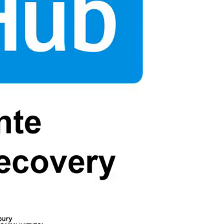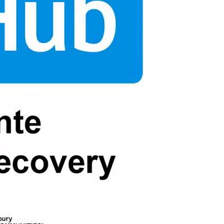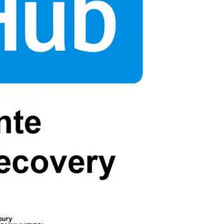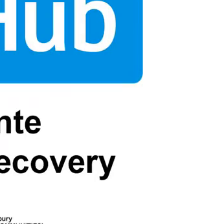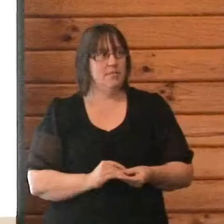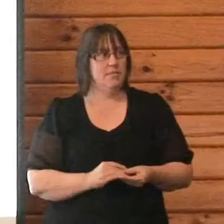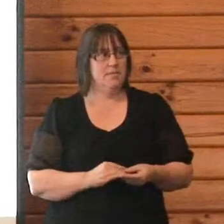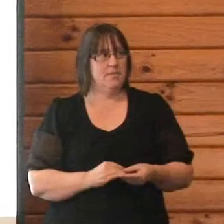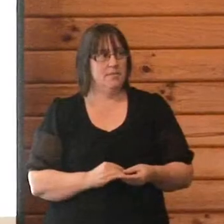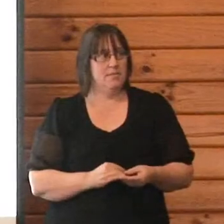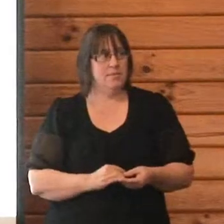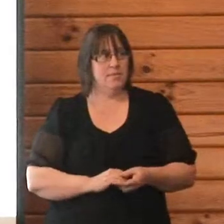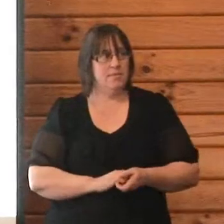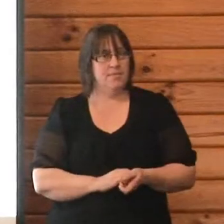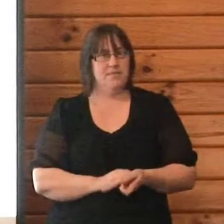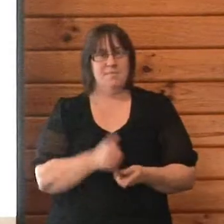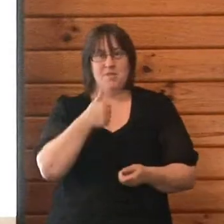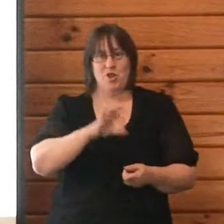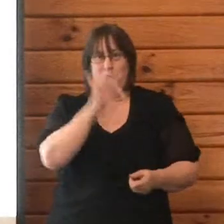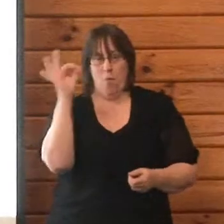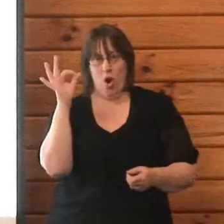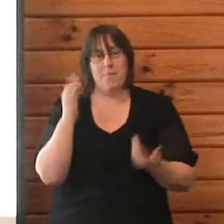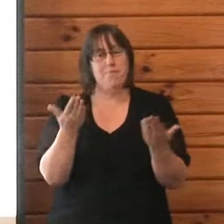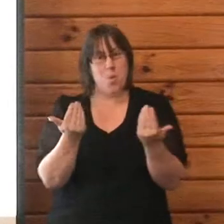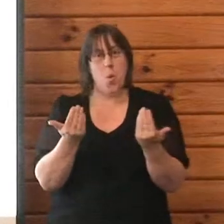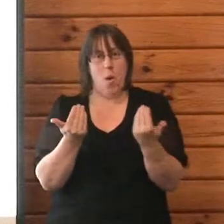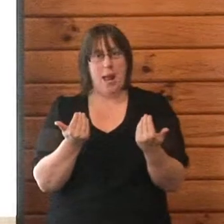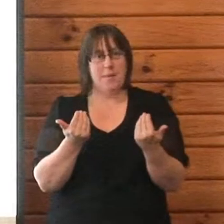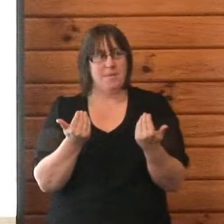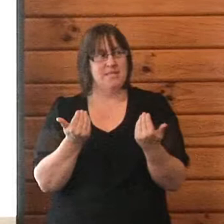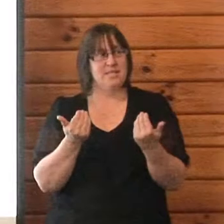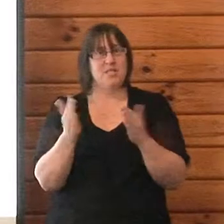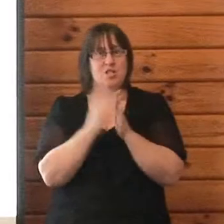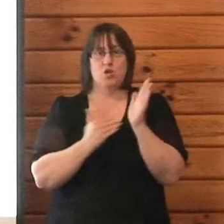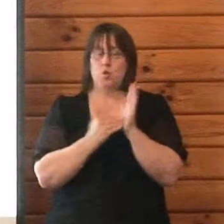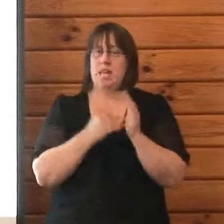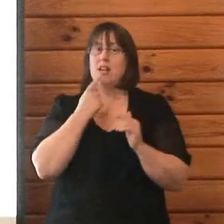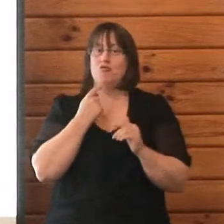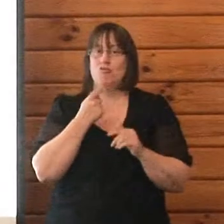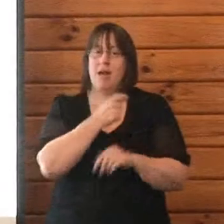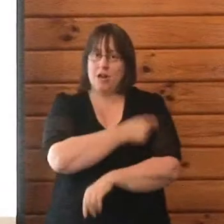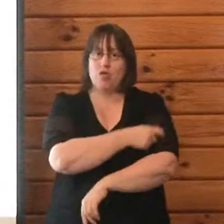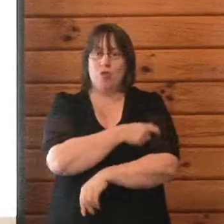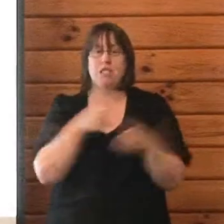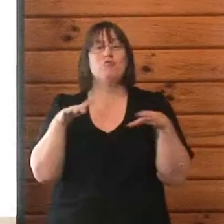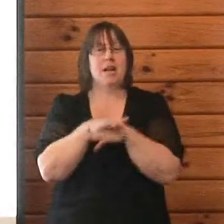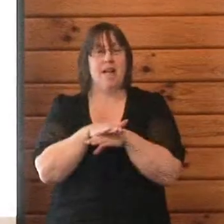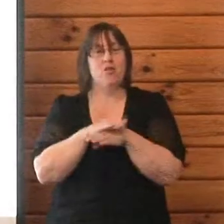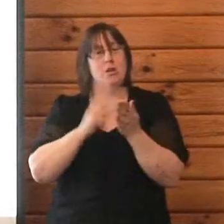Good morning. Welcome to the New Zealand Red Cross Recovery Program Overview. I am Vinci Bellante,